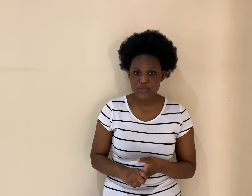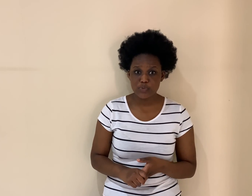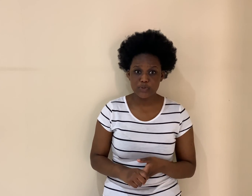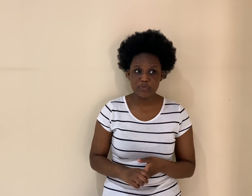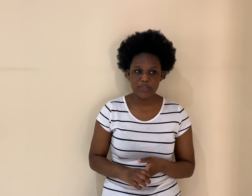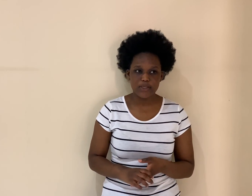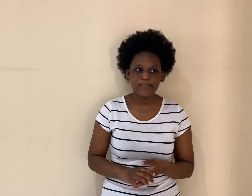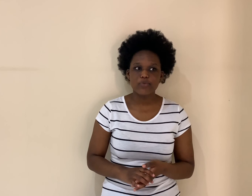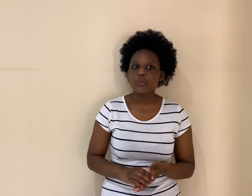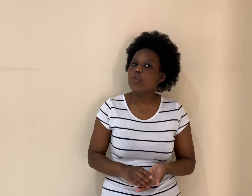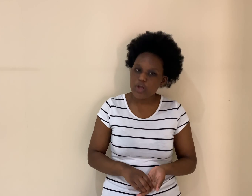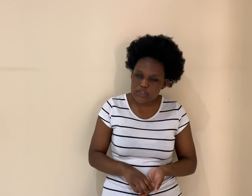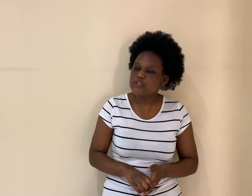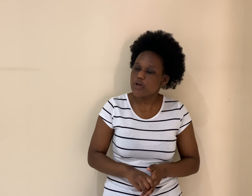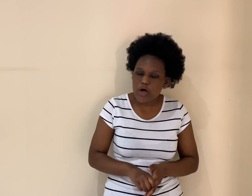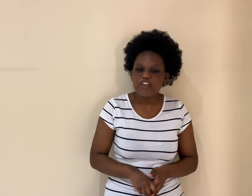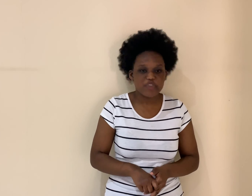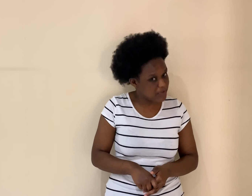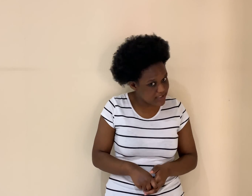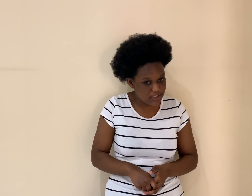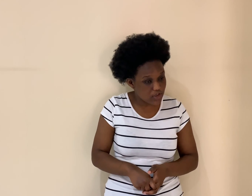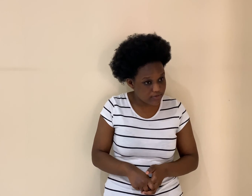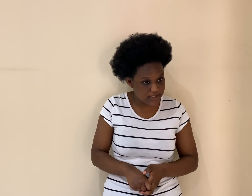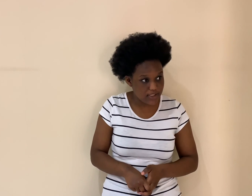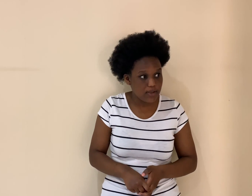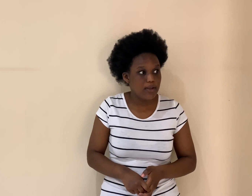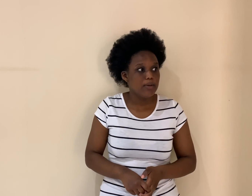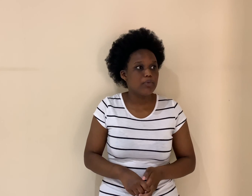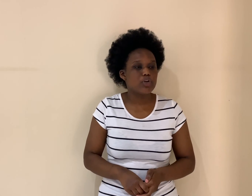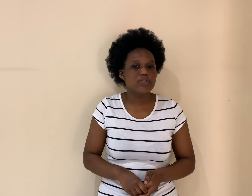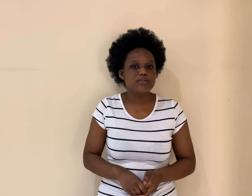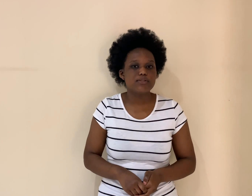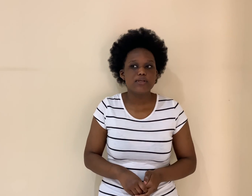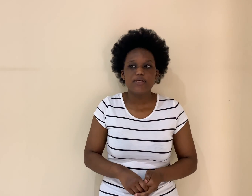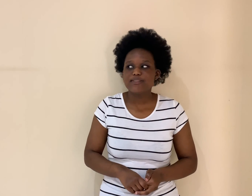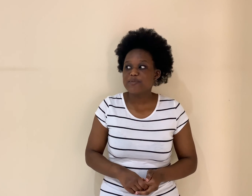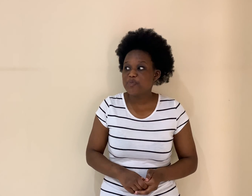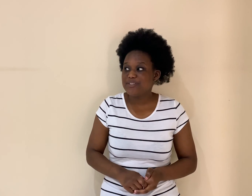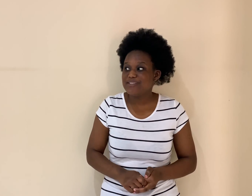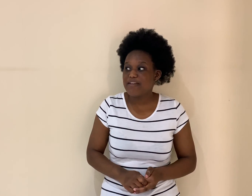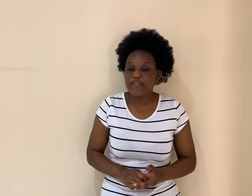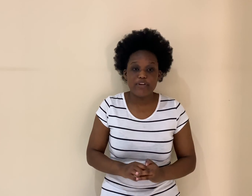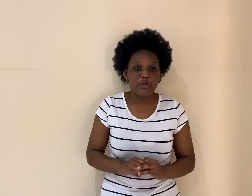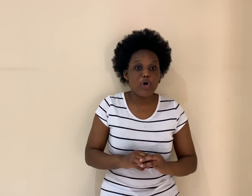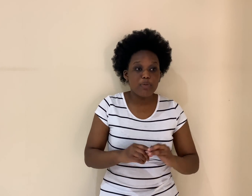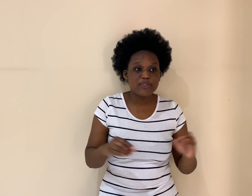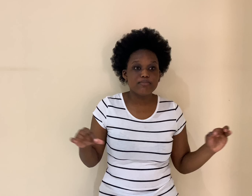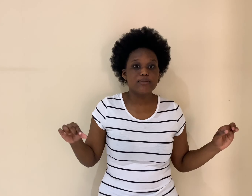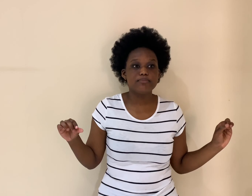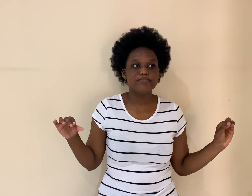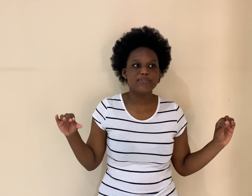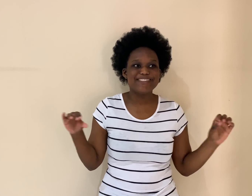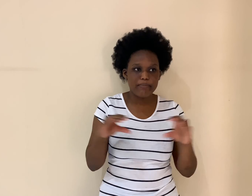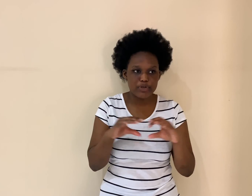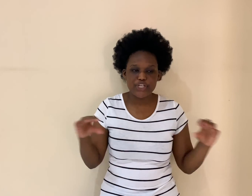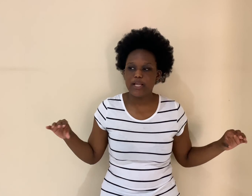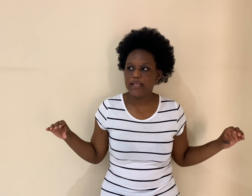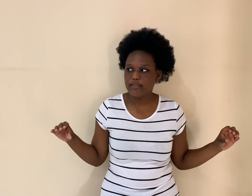will be loss of species, obviously. Because, some species have a very optimum temperature. Like, they